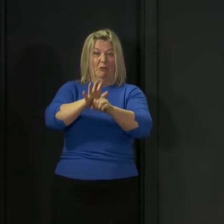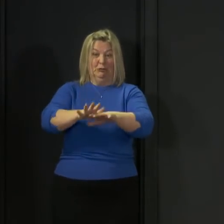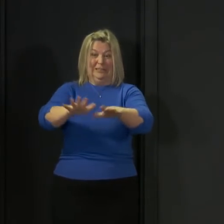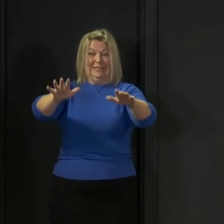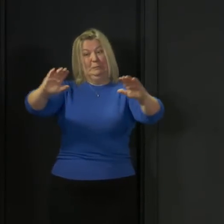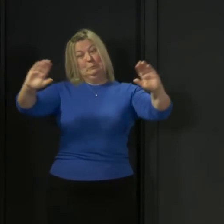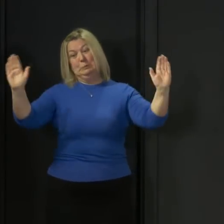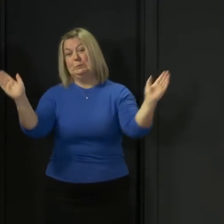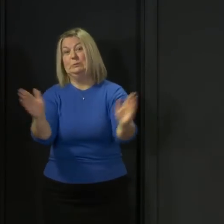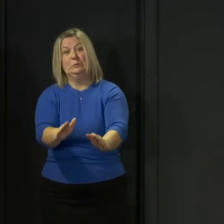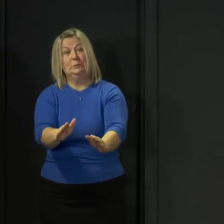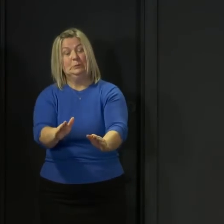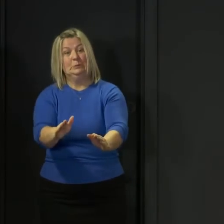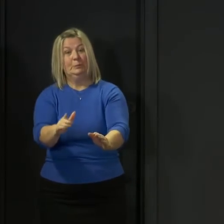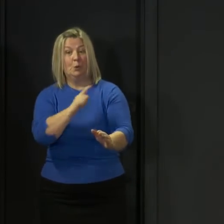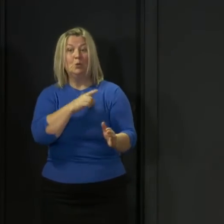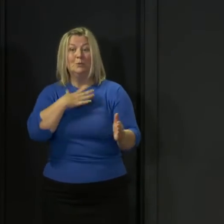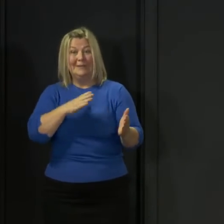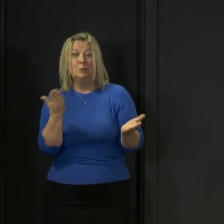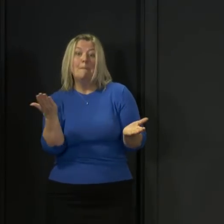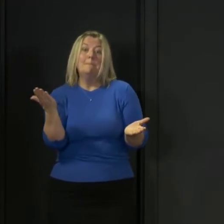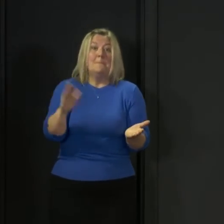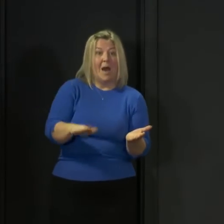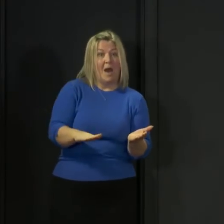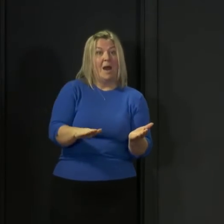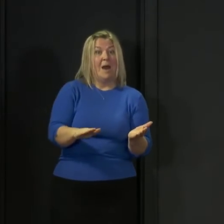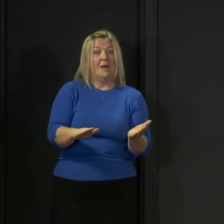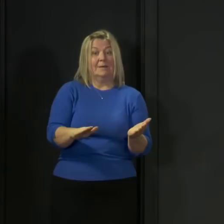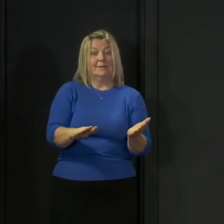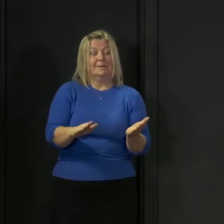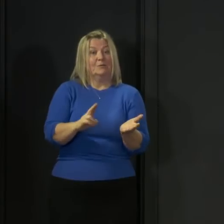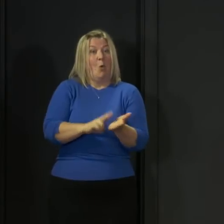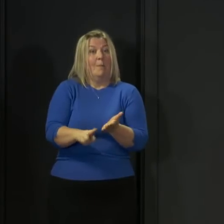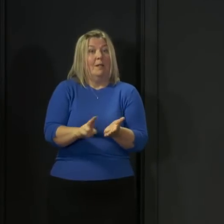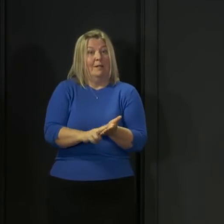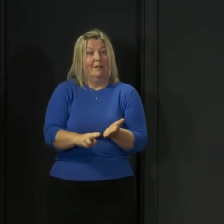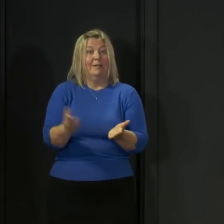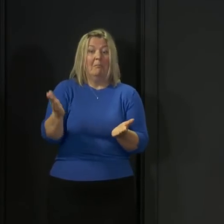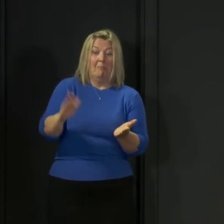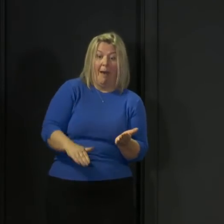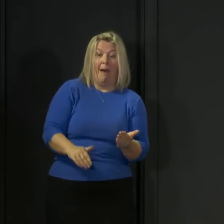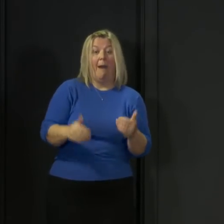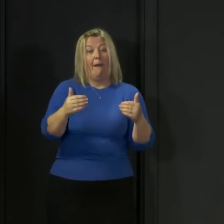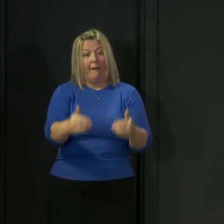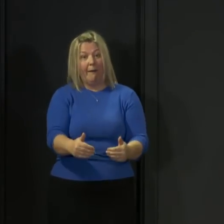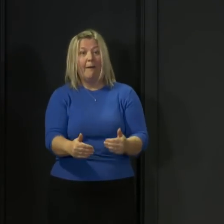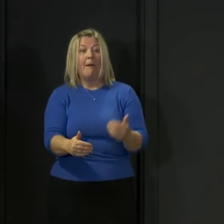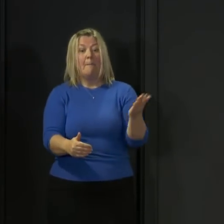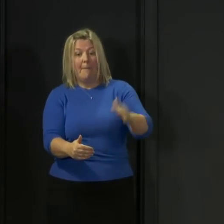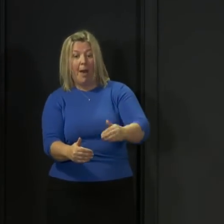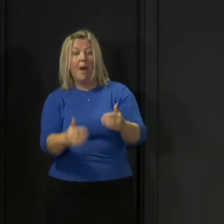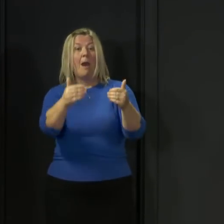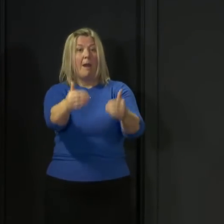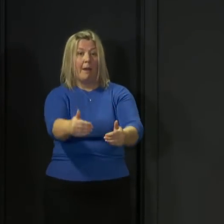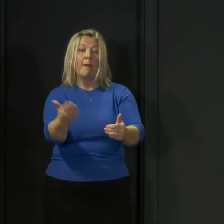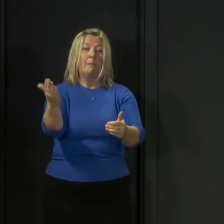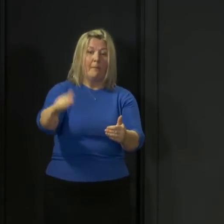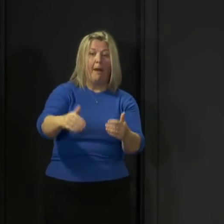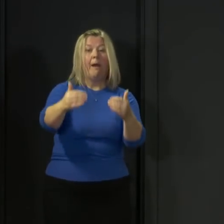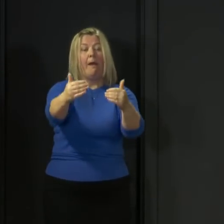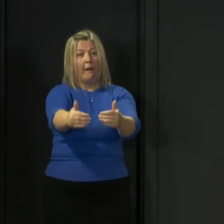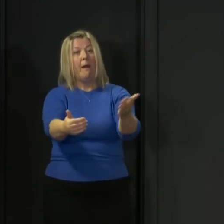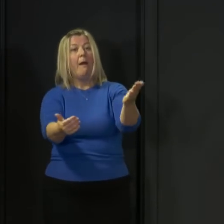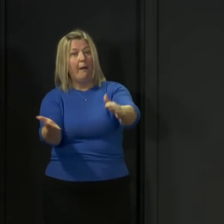journey back to some kind of normality and I remember at the very outset of this outbreak making this point that people